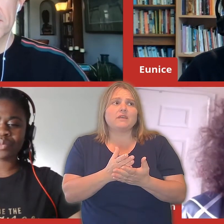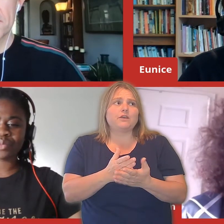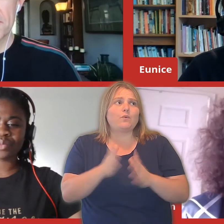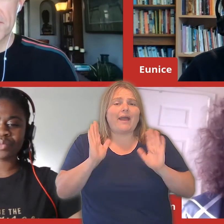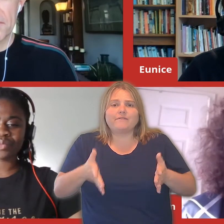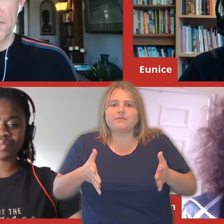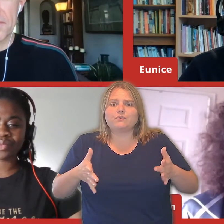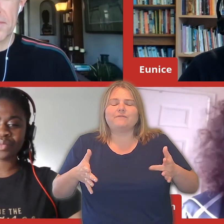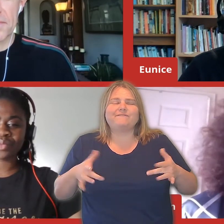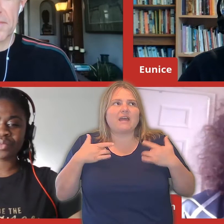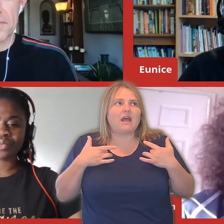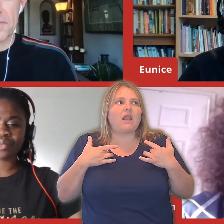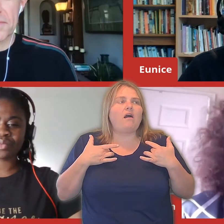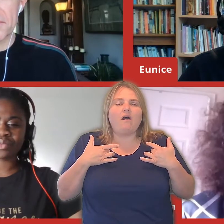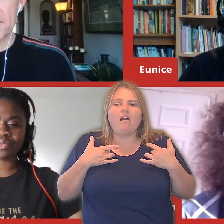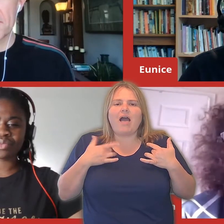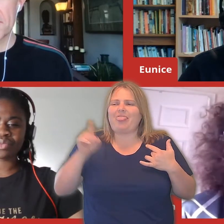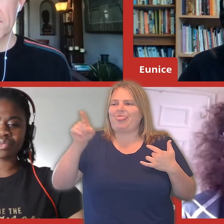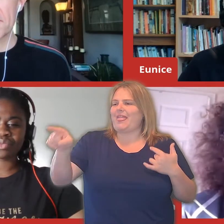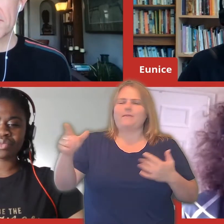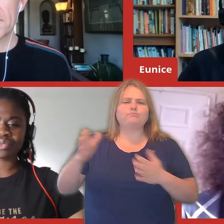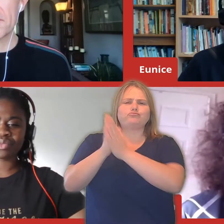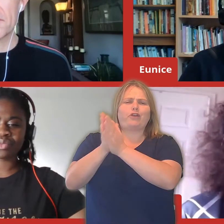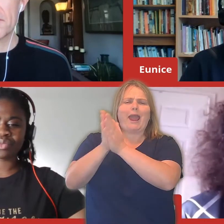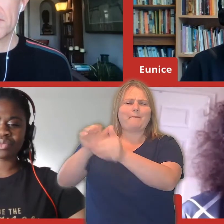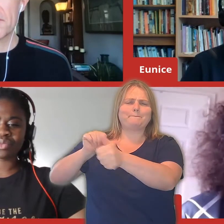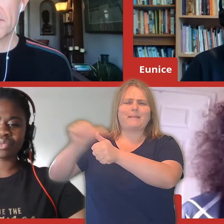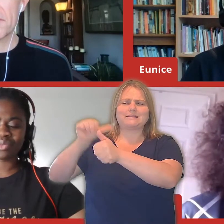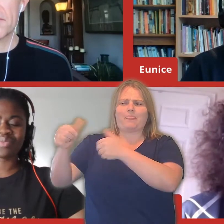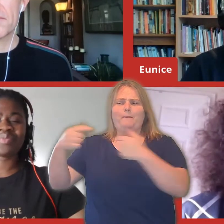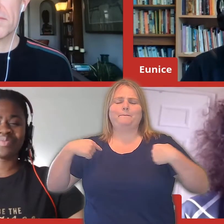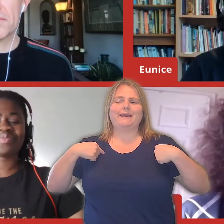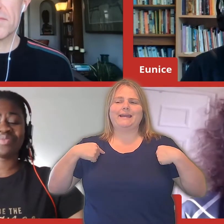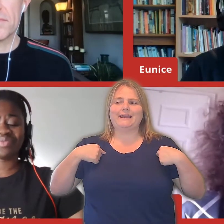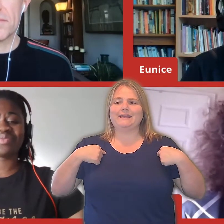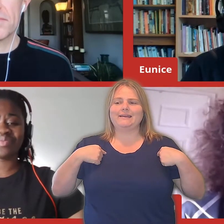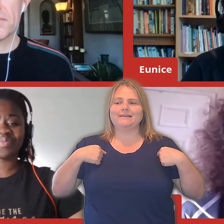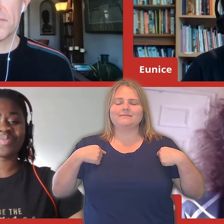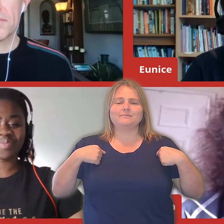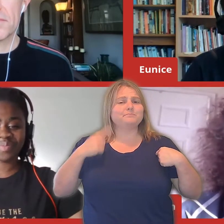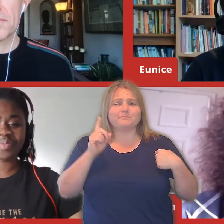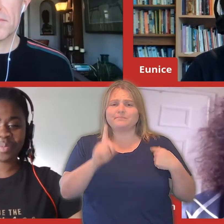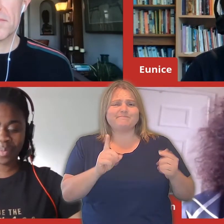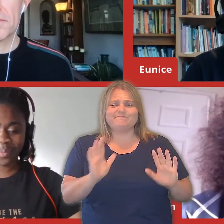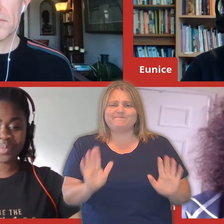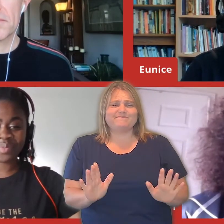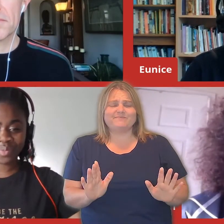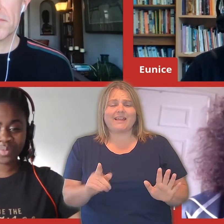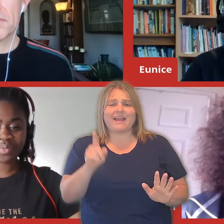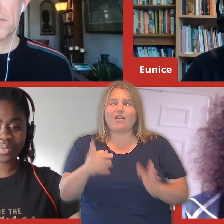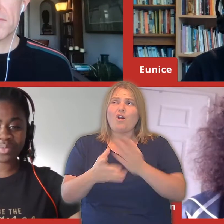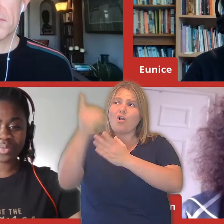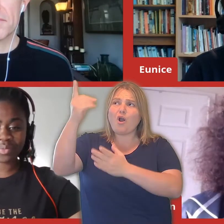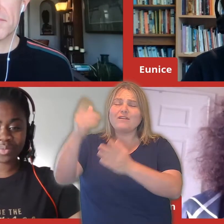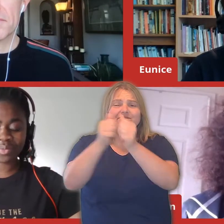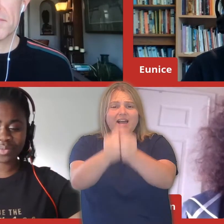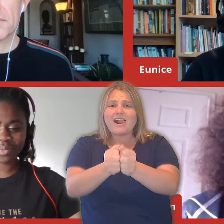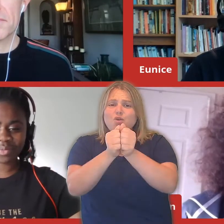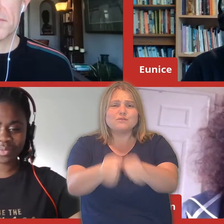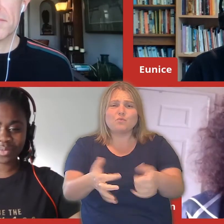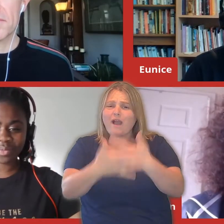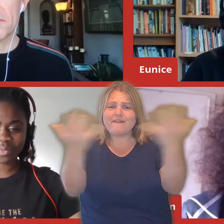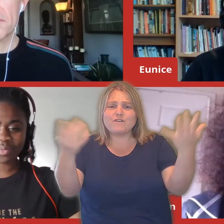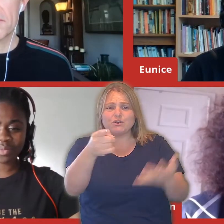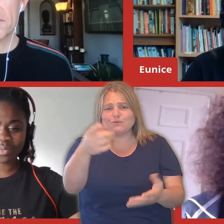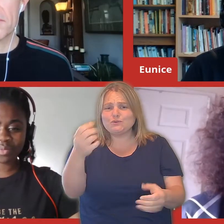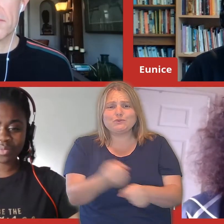fall into that trap of thinking, oh, so-and-so has got such a better prayer life than me and there's so much to carry it. But actually, God values whatever you